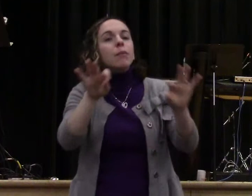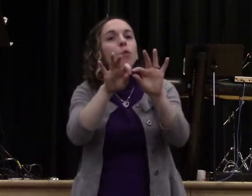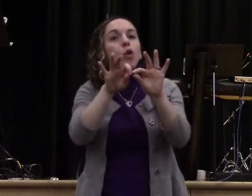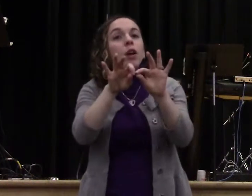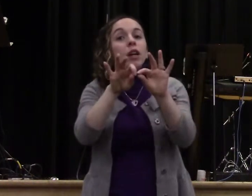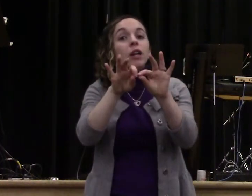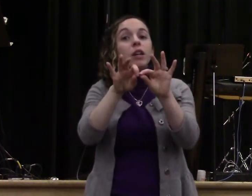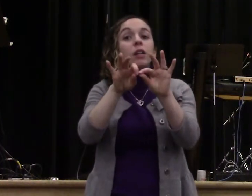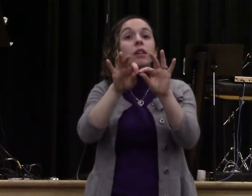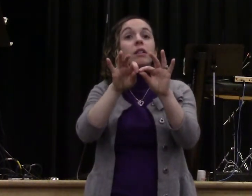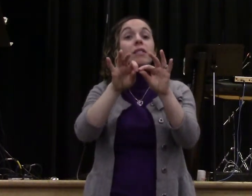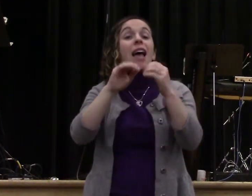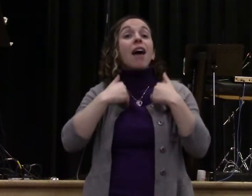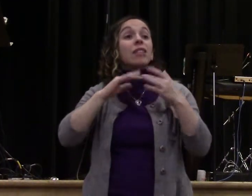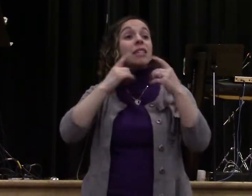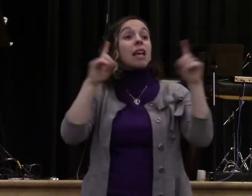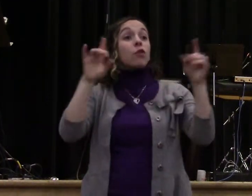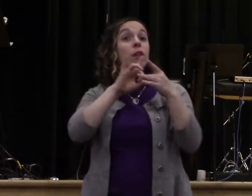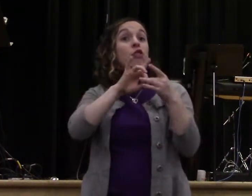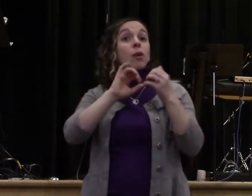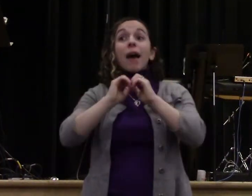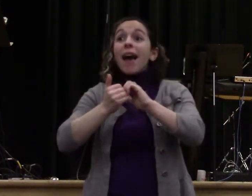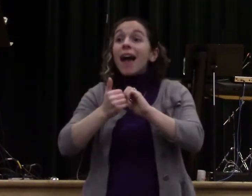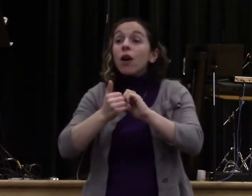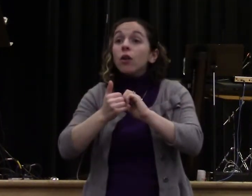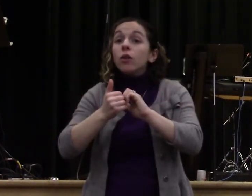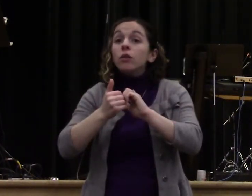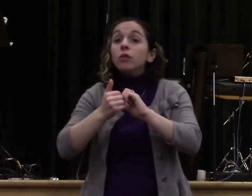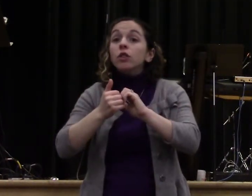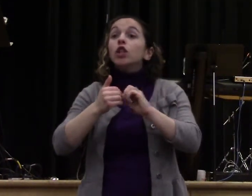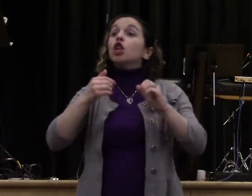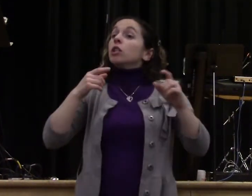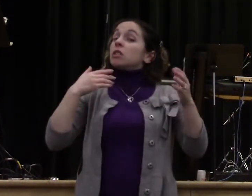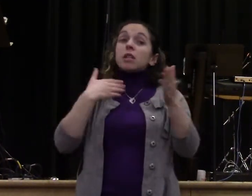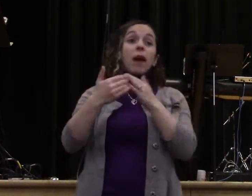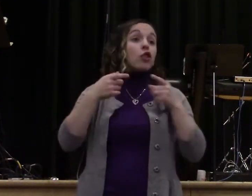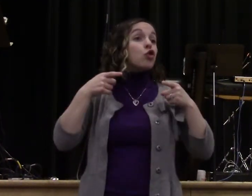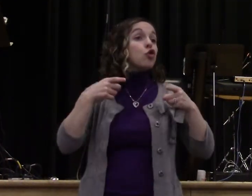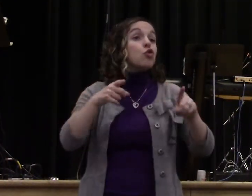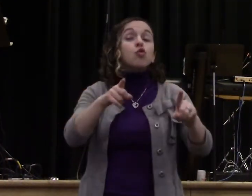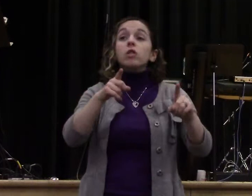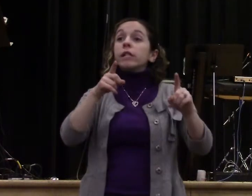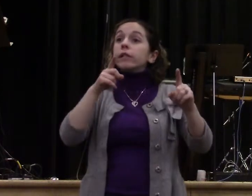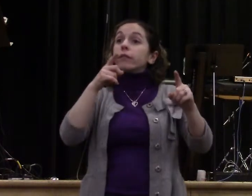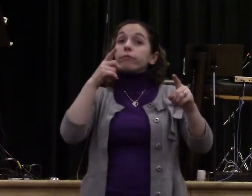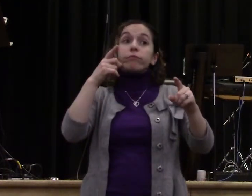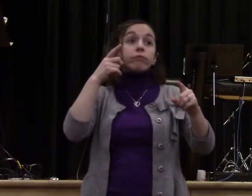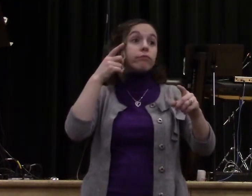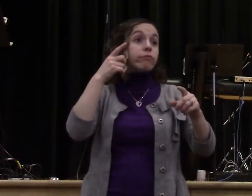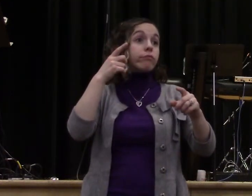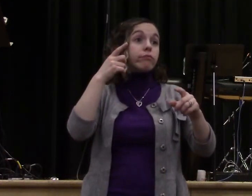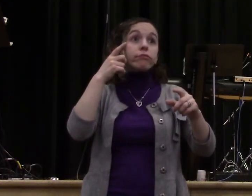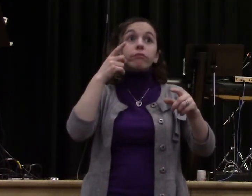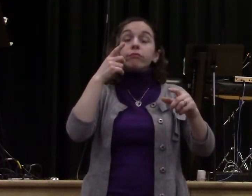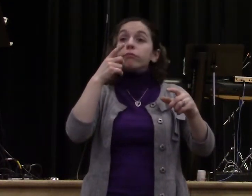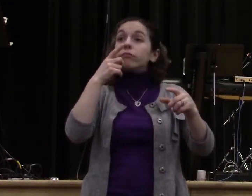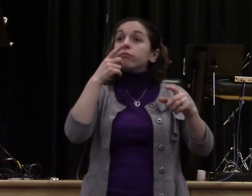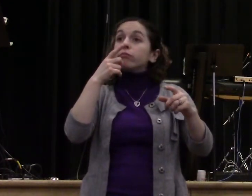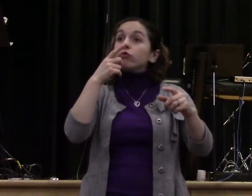in the midst of the mess. While it's all messy, while you're getting mad